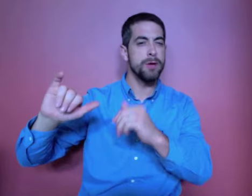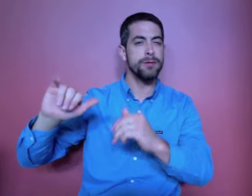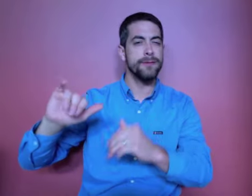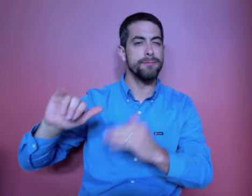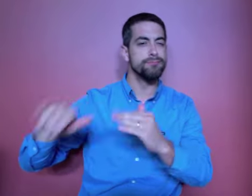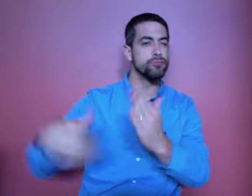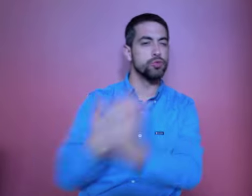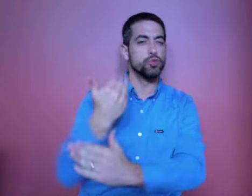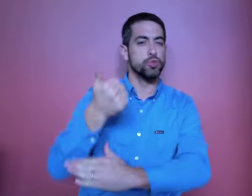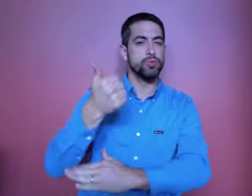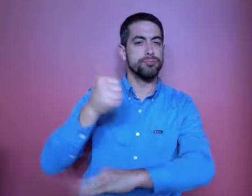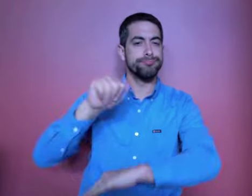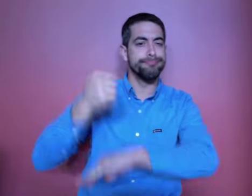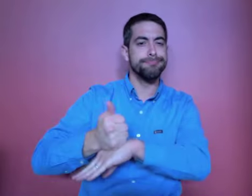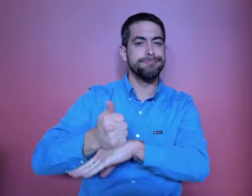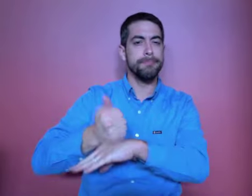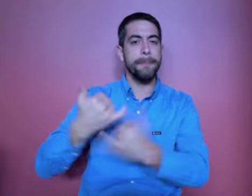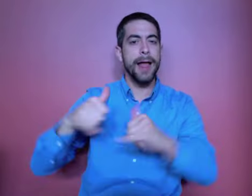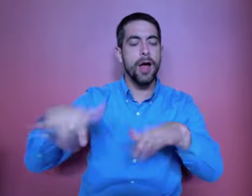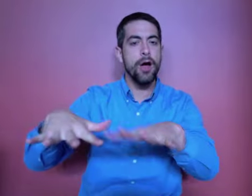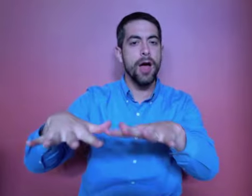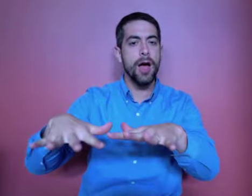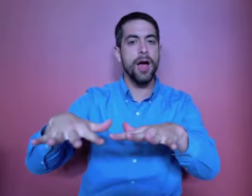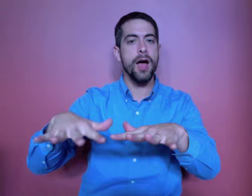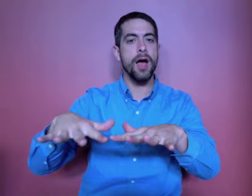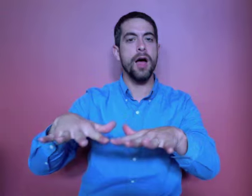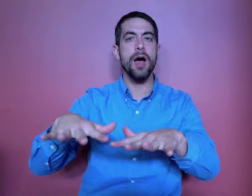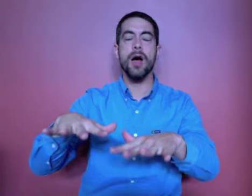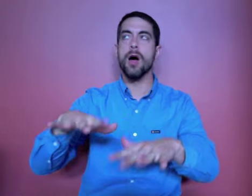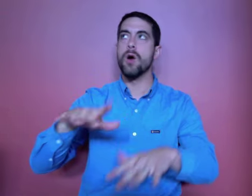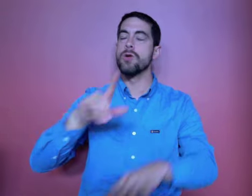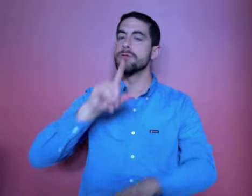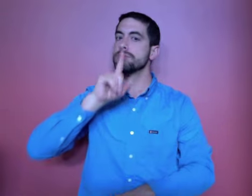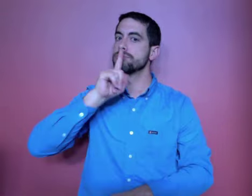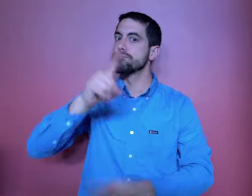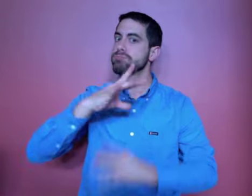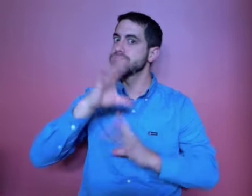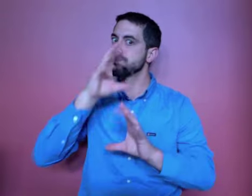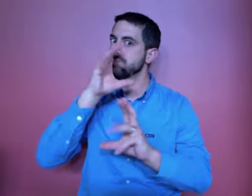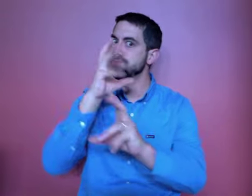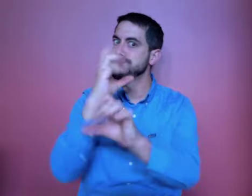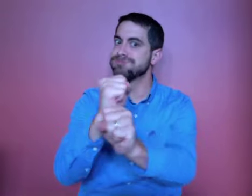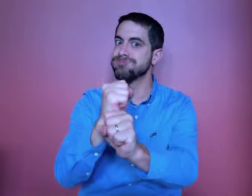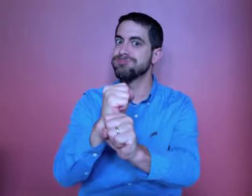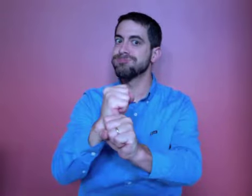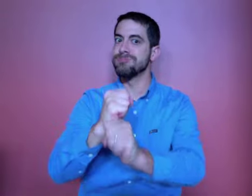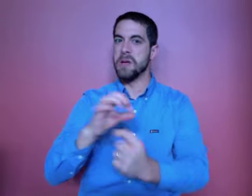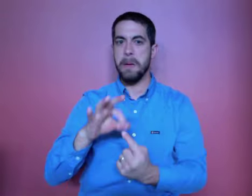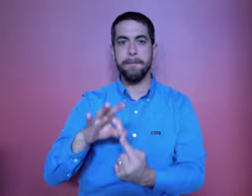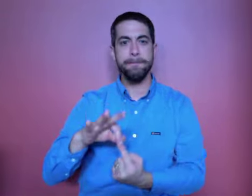but also a very unique facility for children of all abilities.